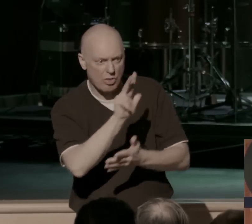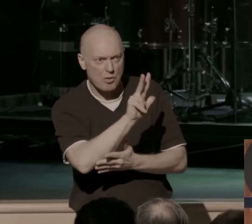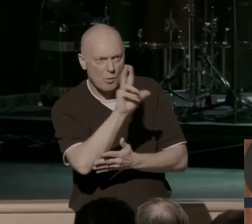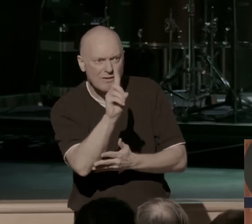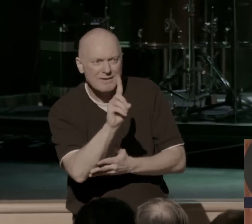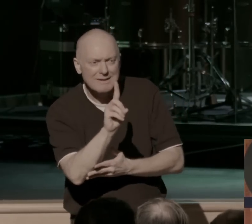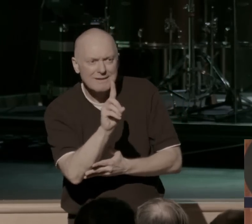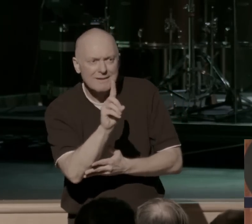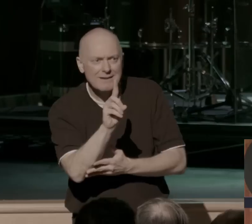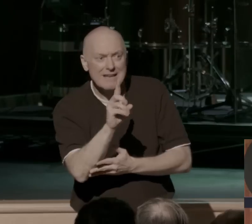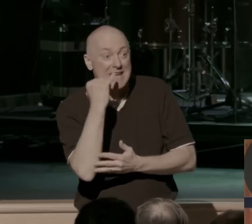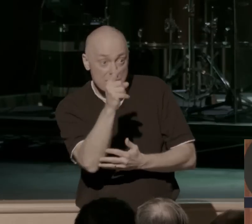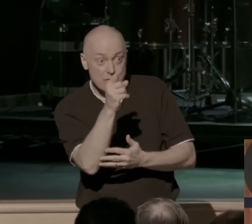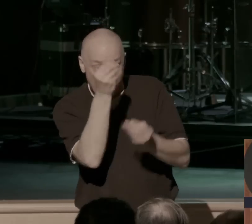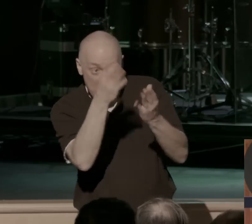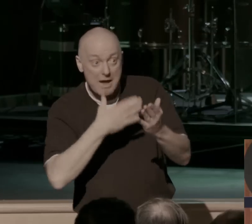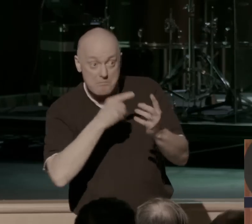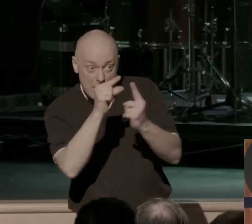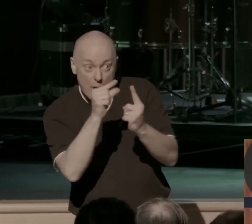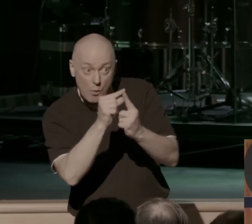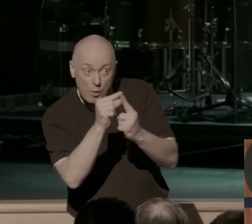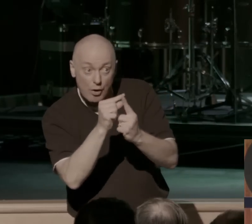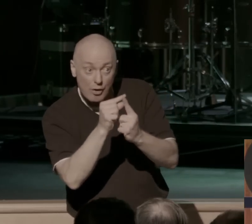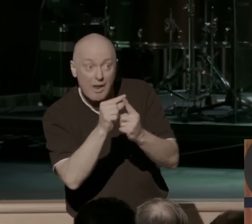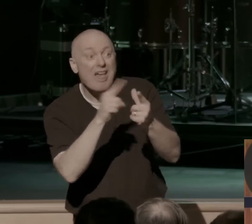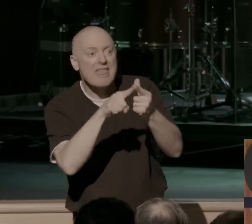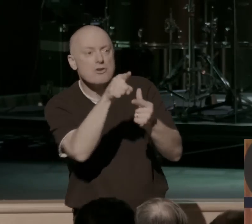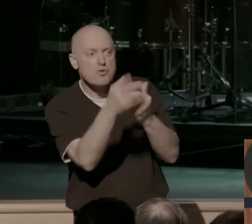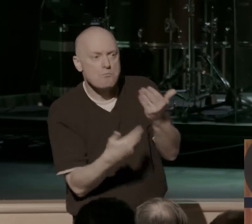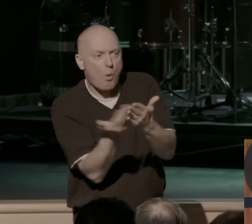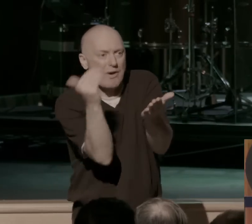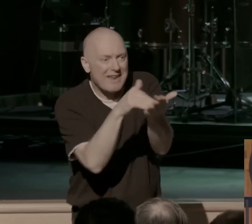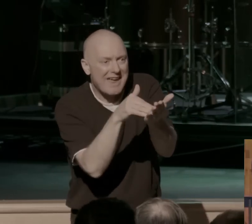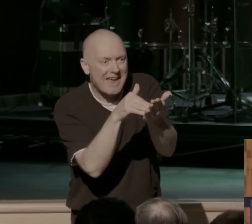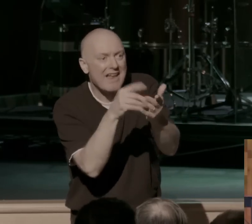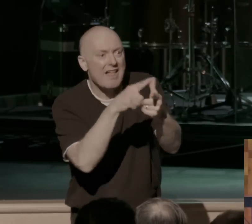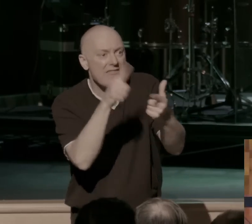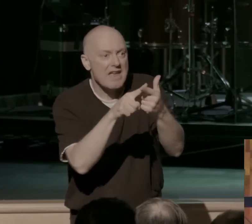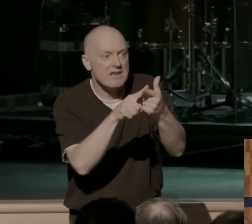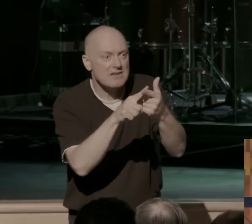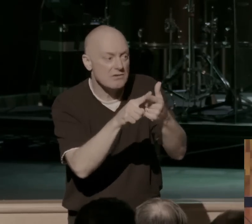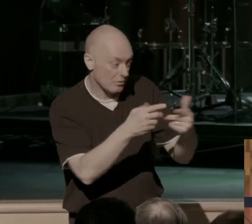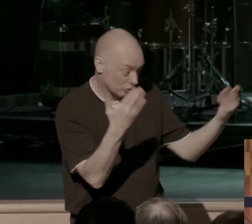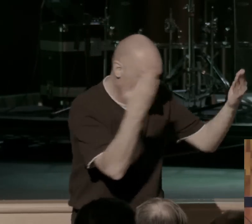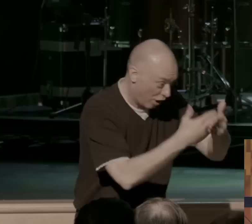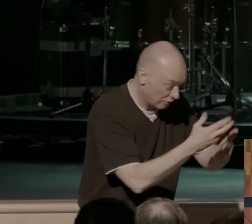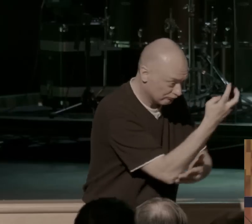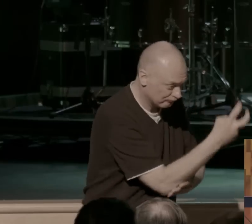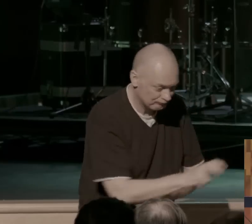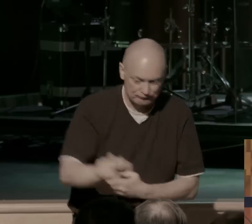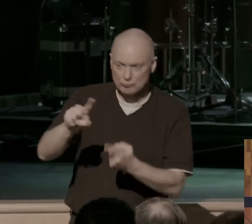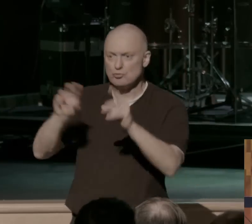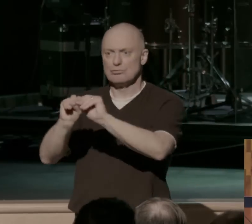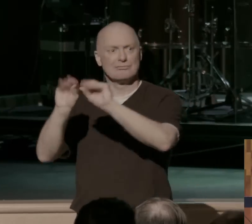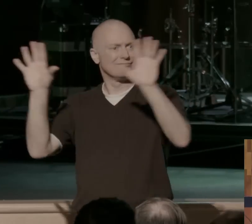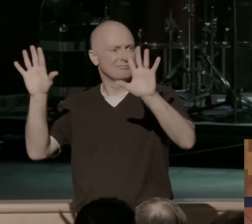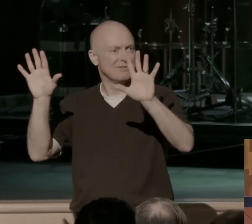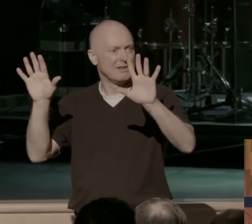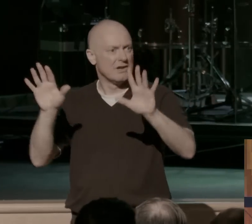If you abide in my word, you're the real deal. You're born again. You've passed from darkness to light. You won't die in your sins. You're no longer children of the